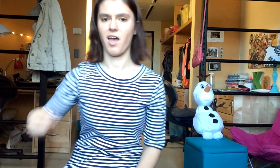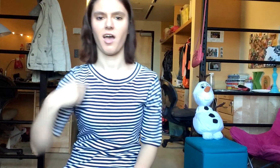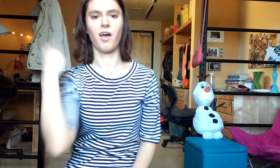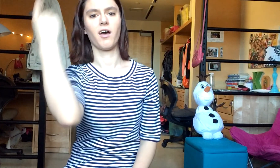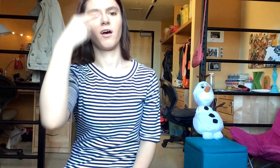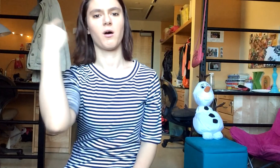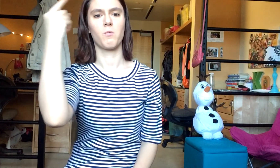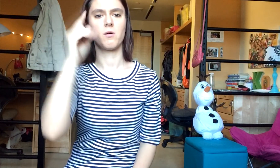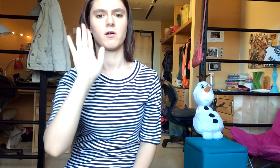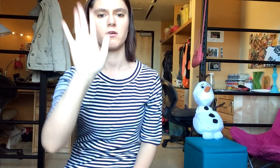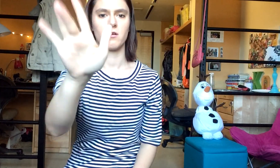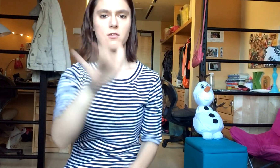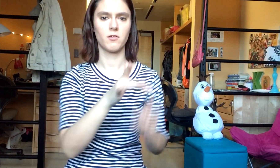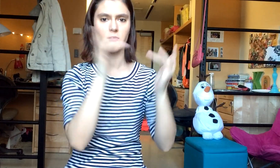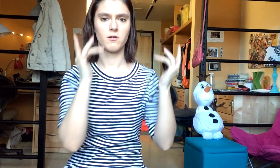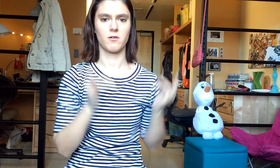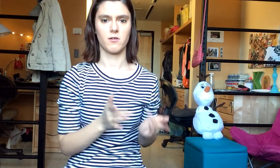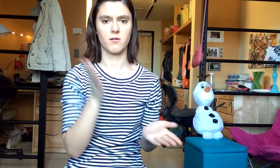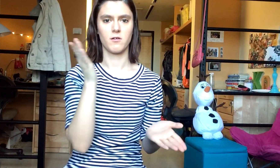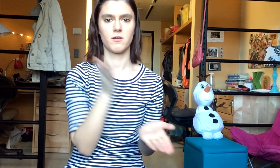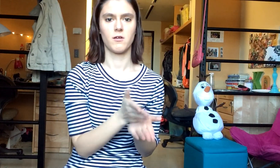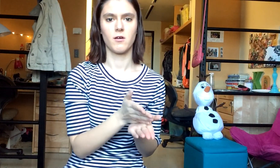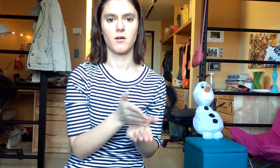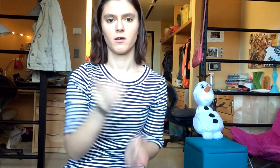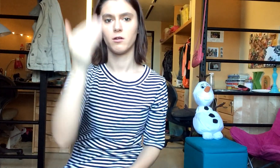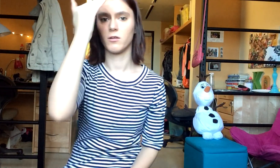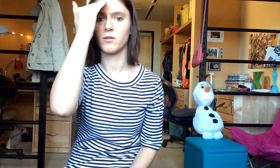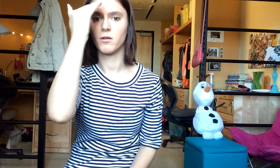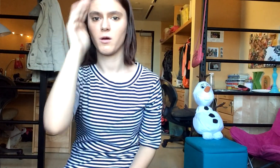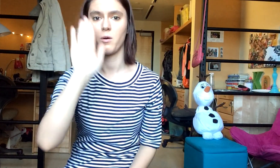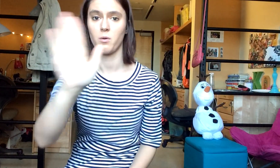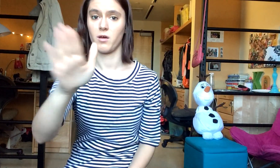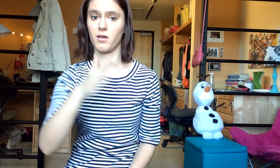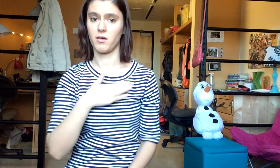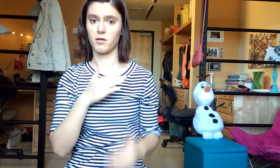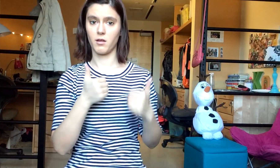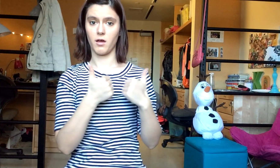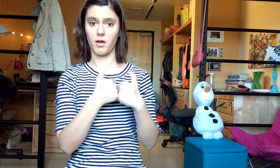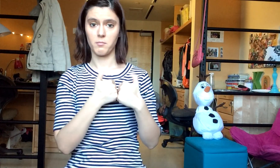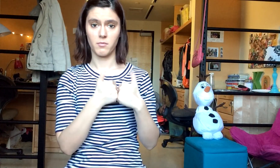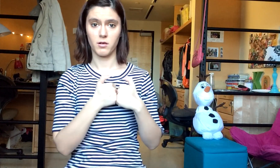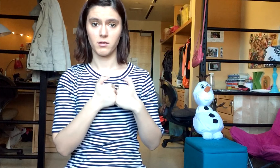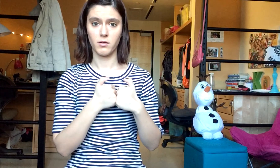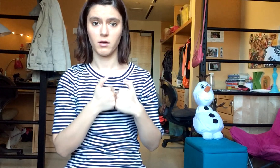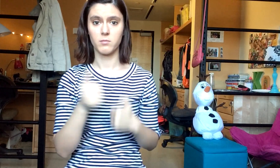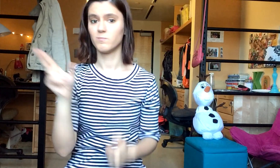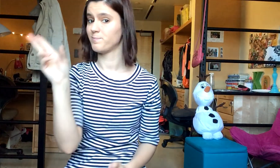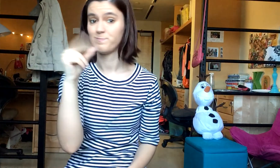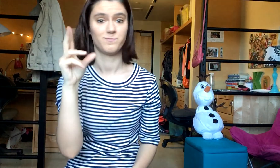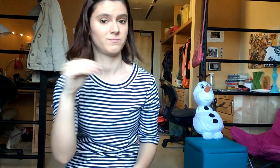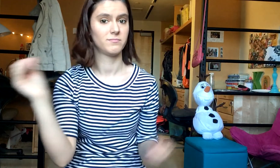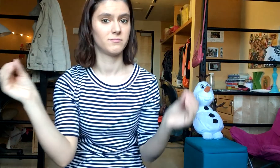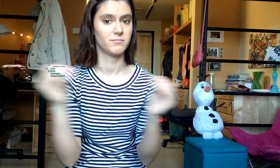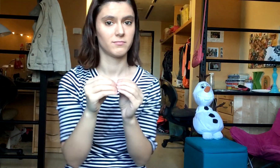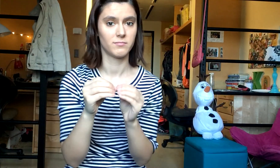I wonder, does it stop your heart to know You're not my sunshine anymore